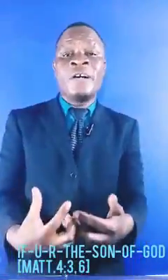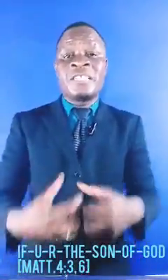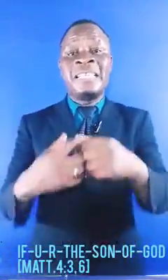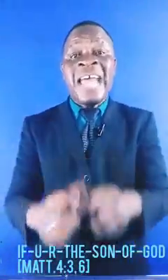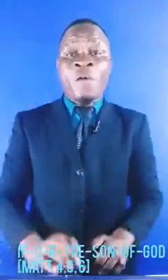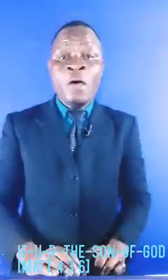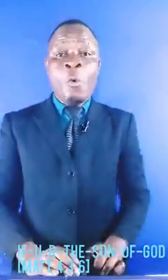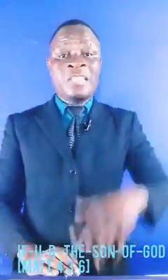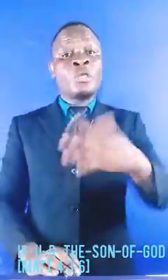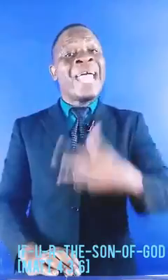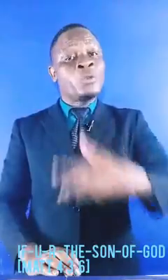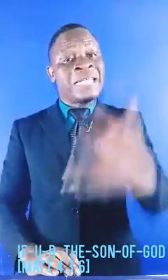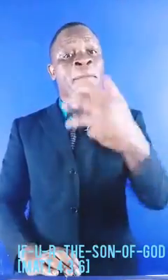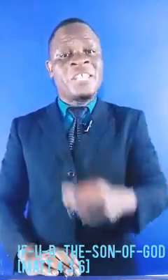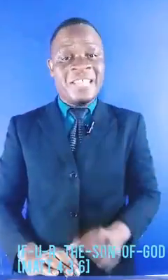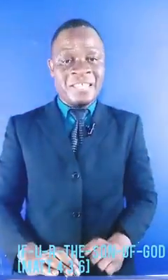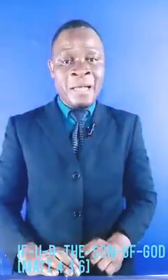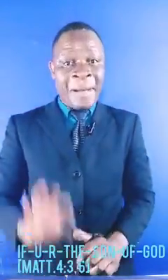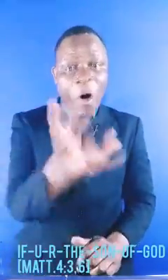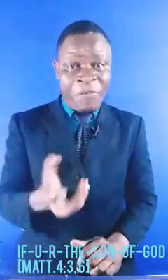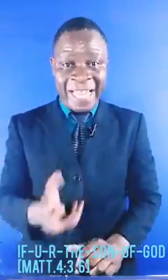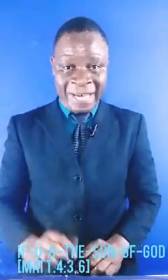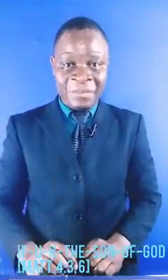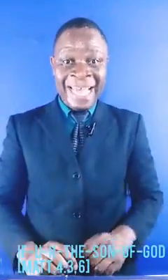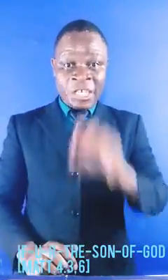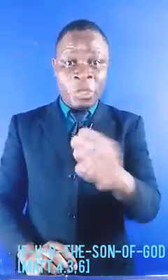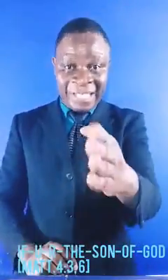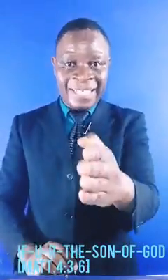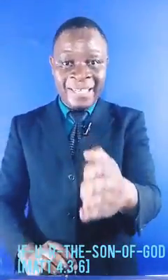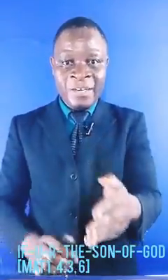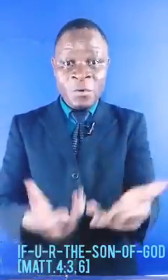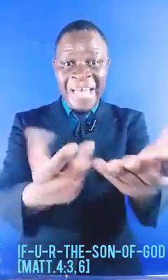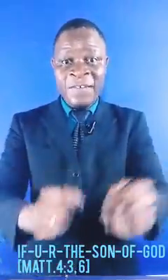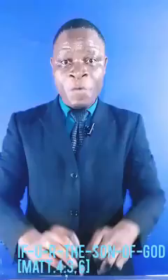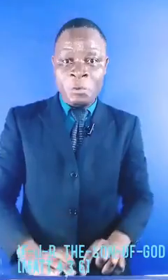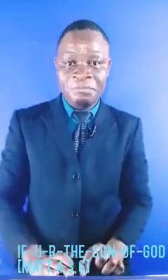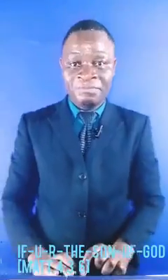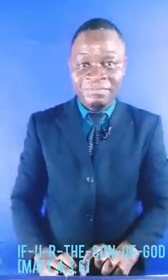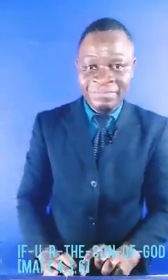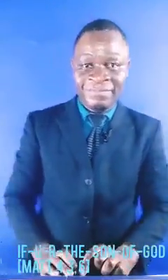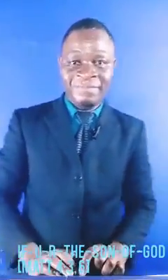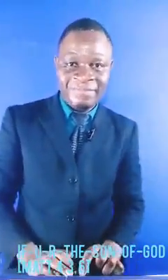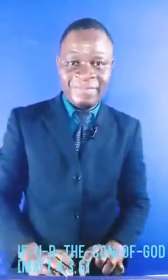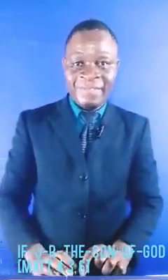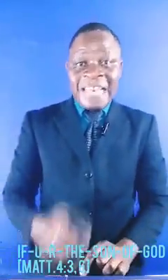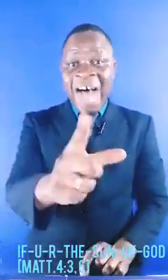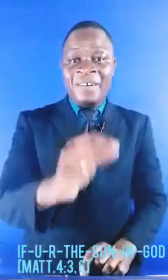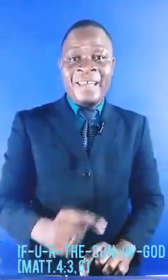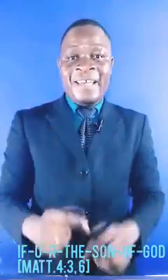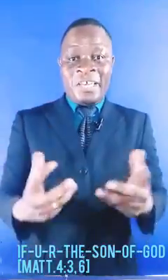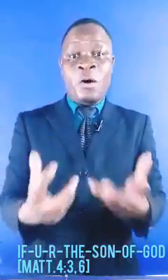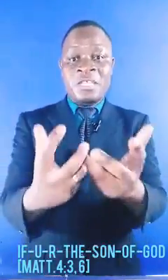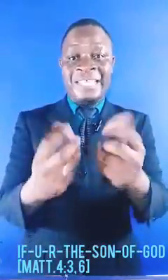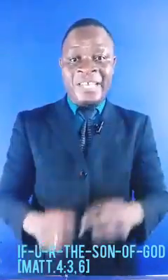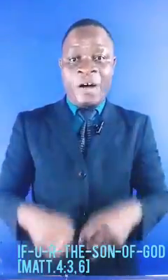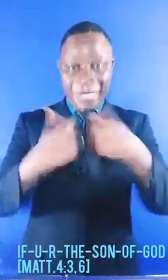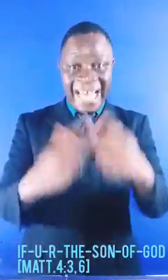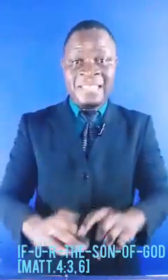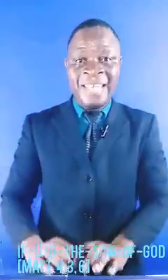words, the devil was trying to tempt Jesus, by offering him a shortcut, to finding food. Now, here was the danger, or here is the